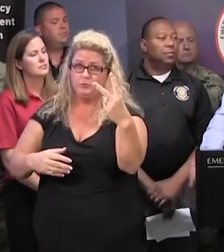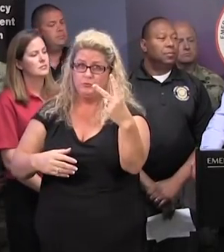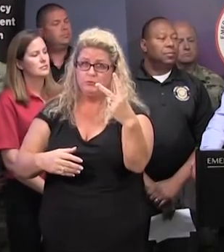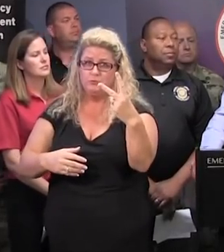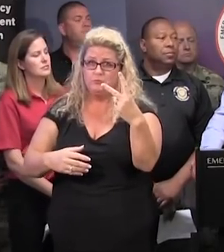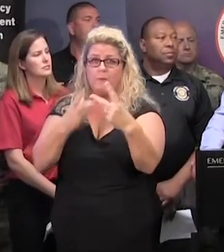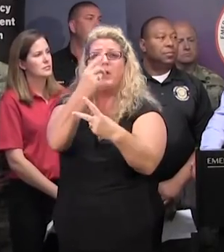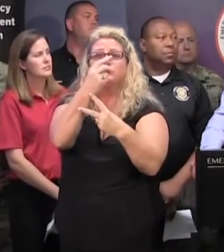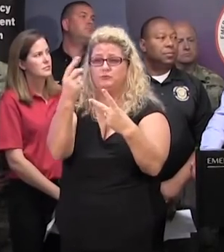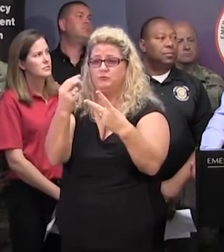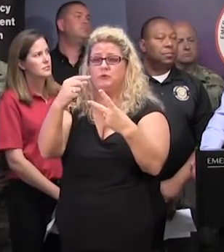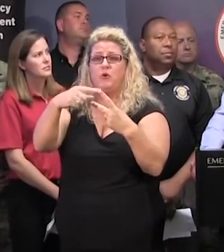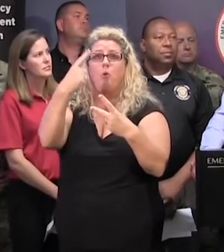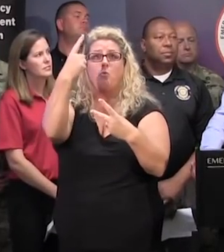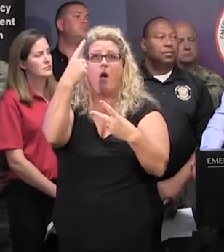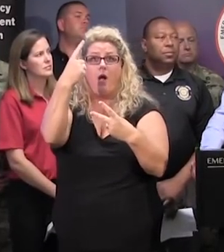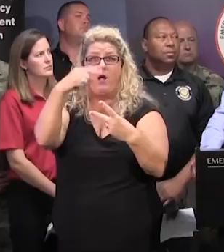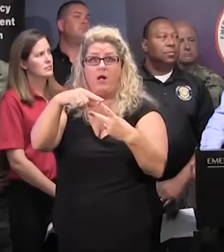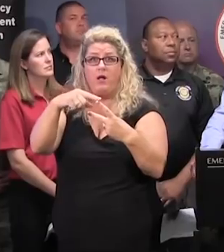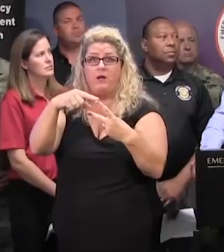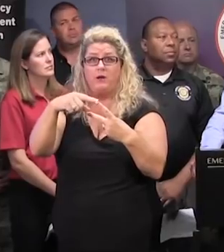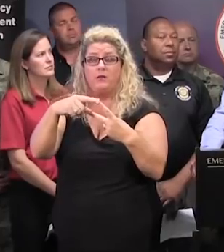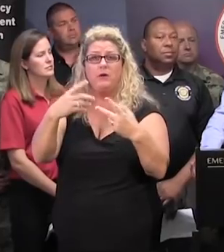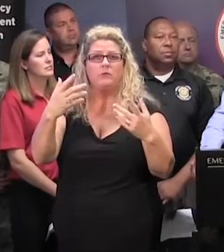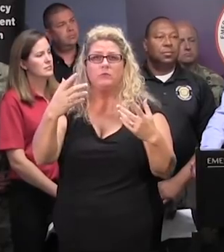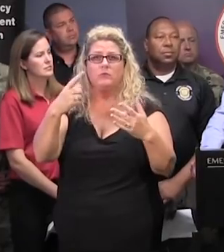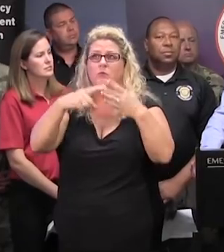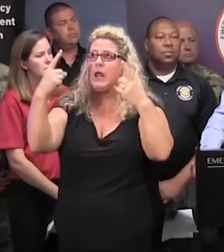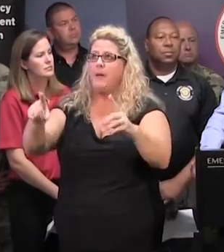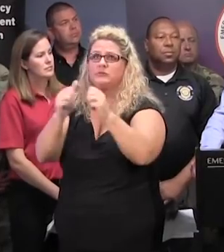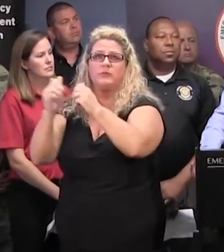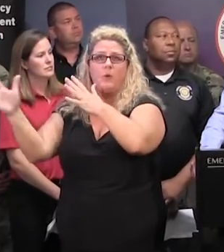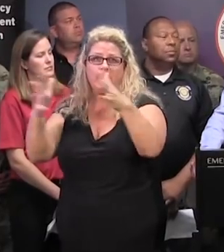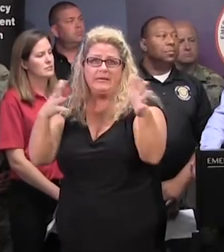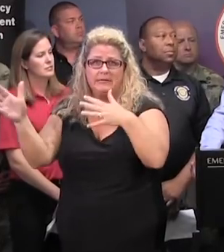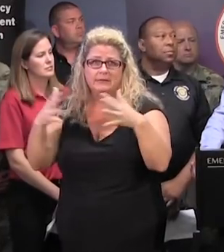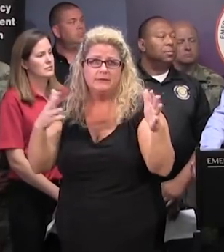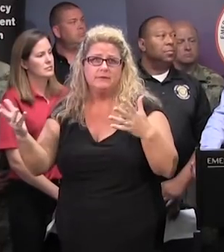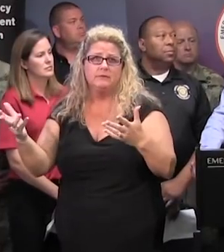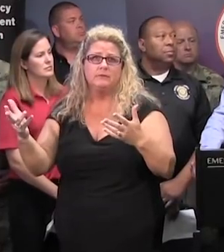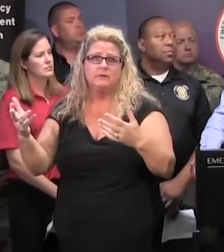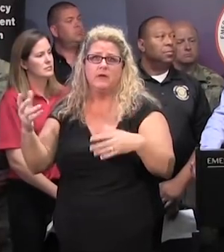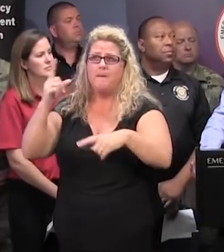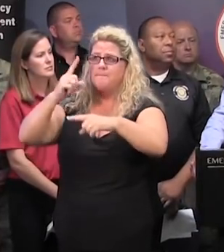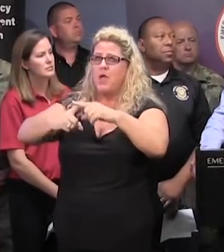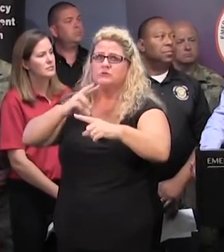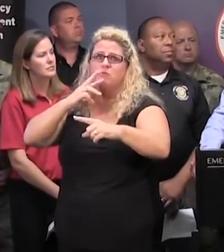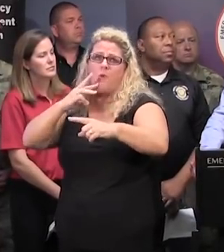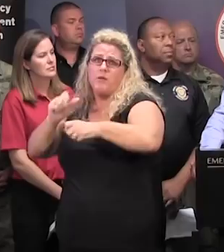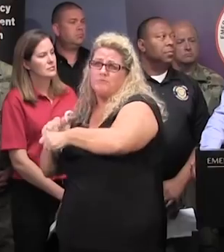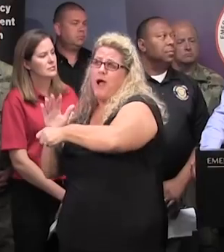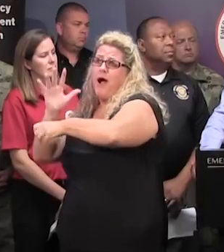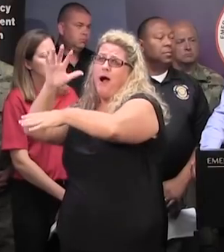operations. One is facing the challenges presented by the wind and the very large surge that we know we're